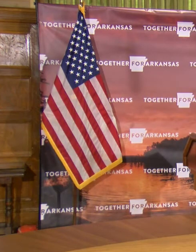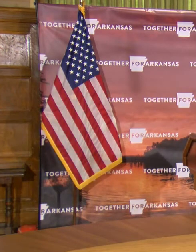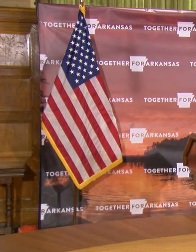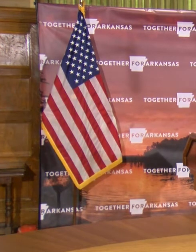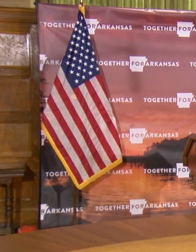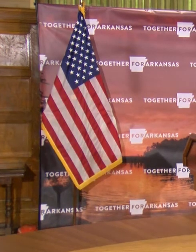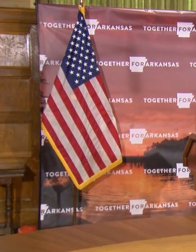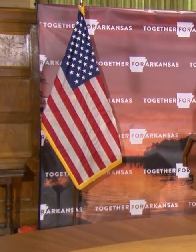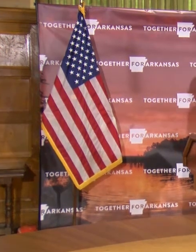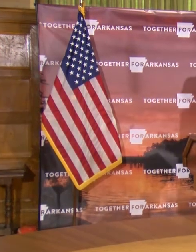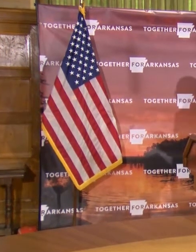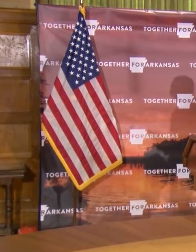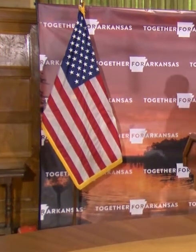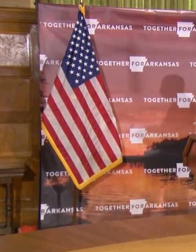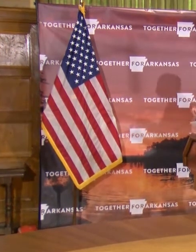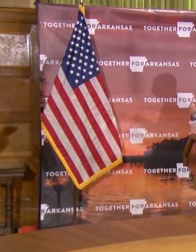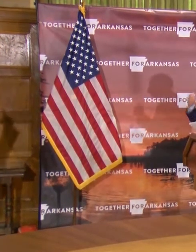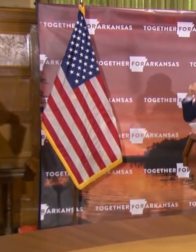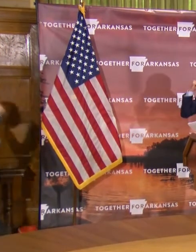Eddie.